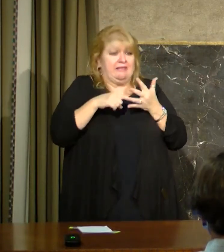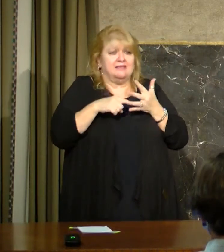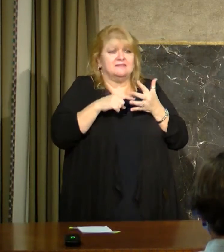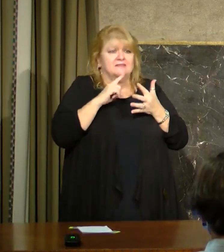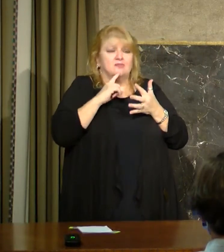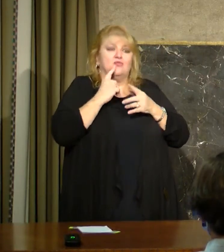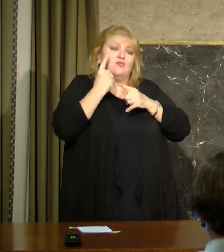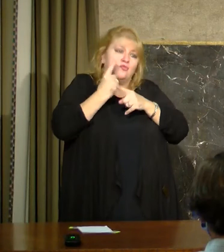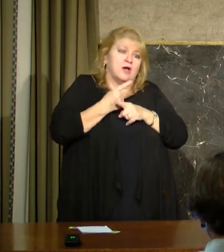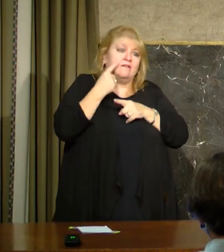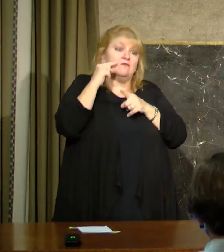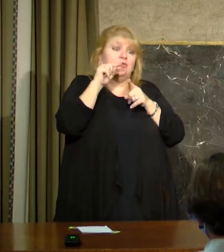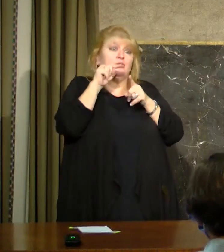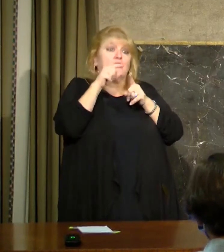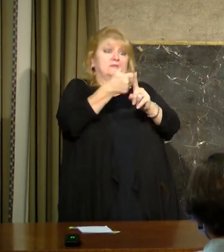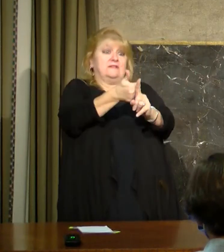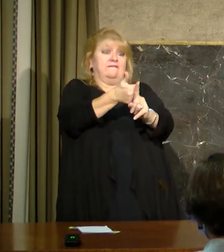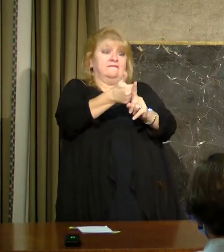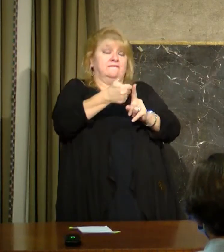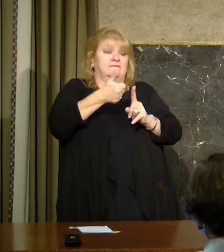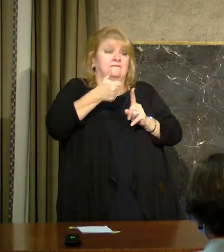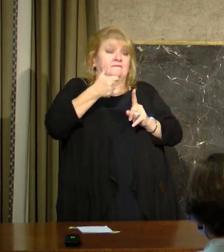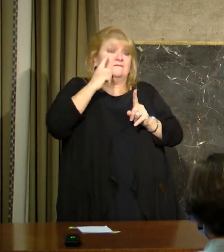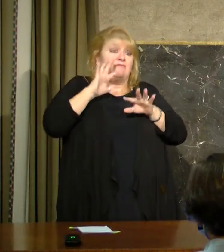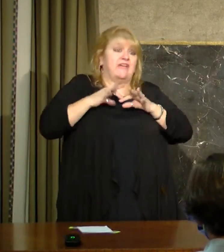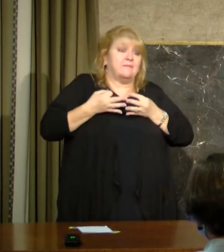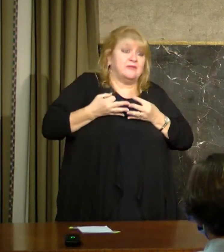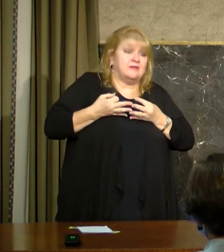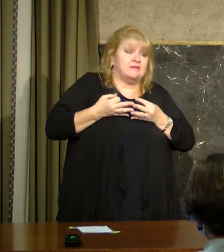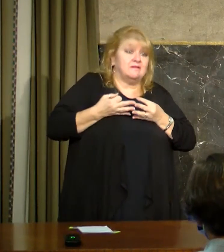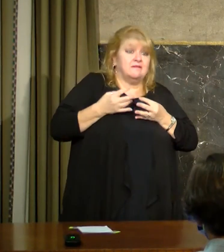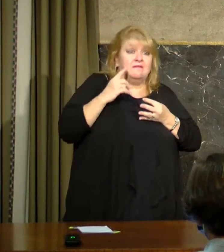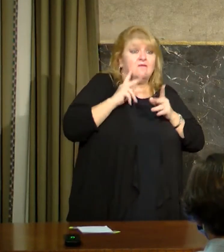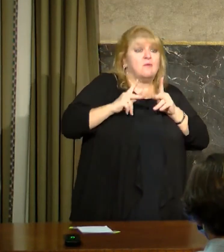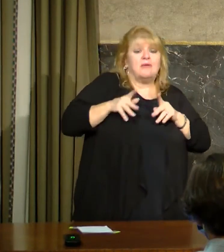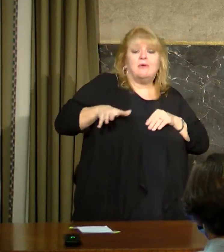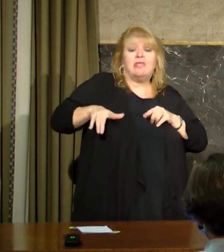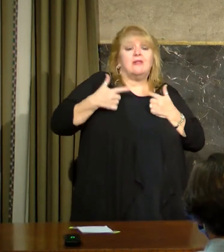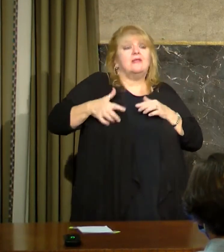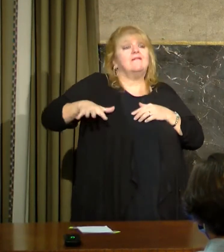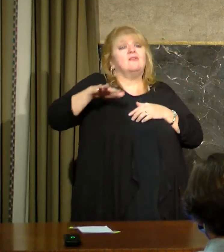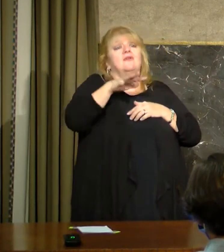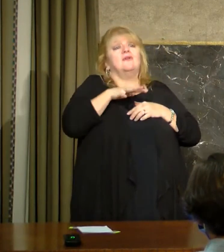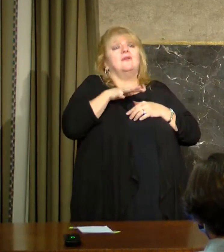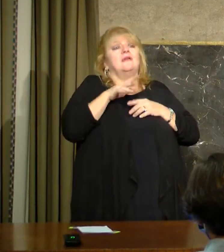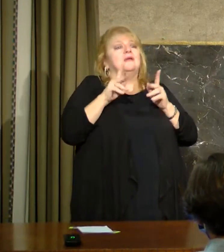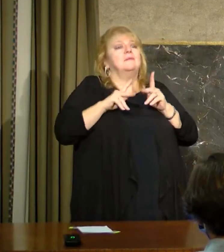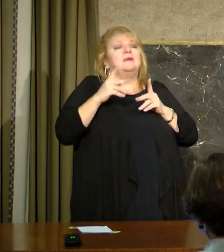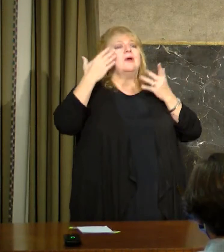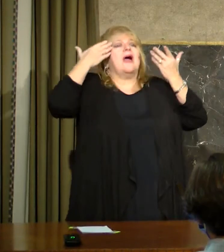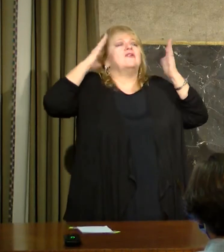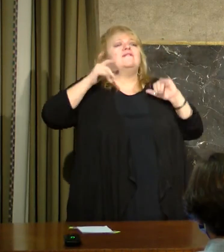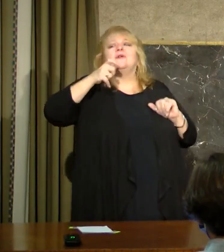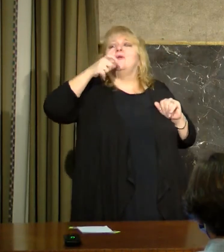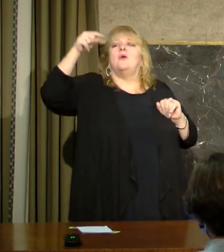neighbor, including your neighbors you don't even know. And it's also the right thing to do with yourself.